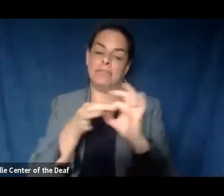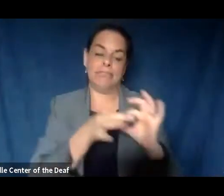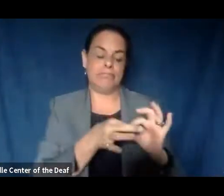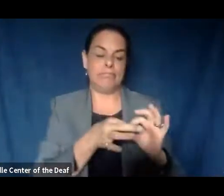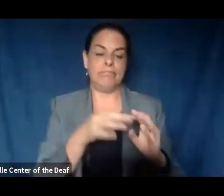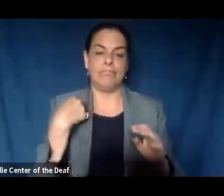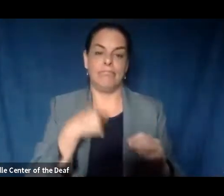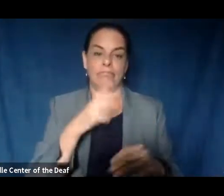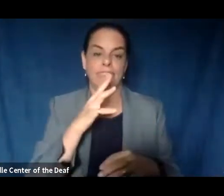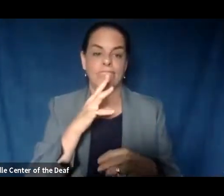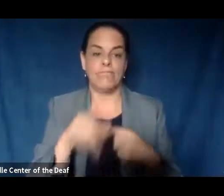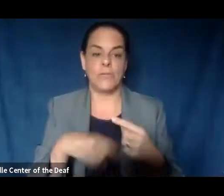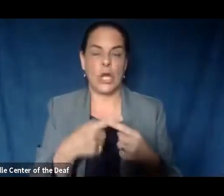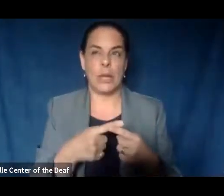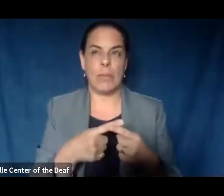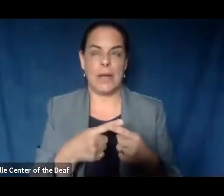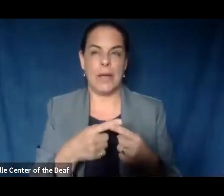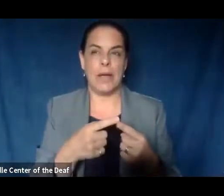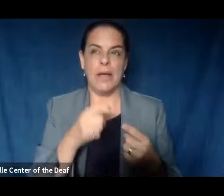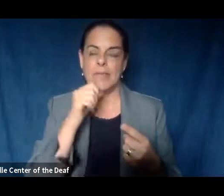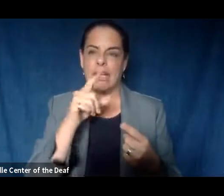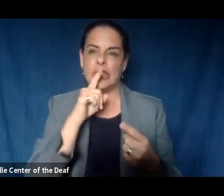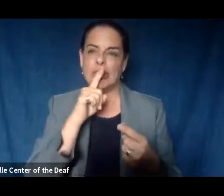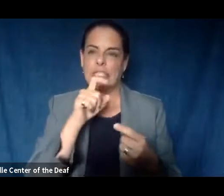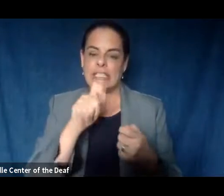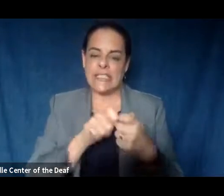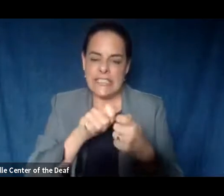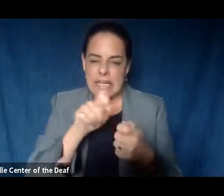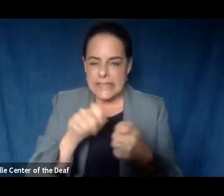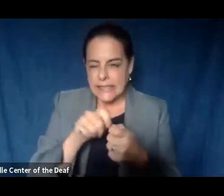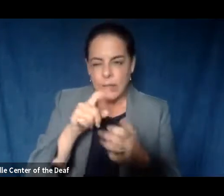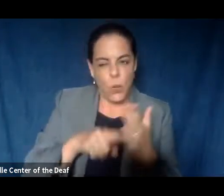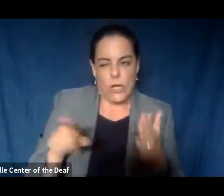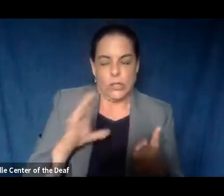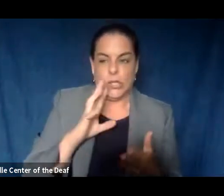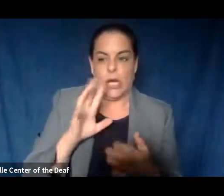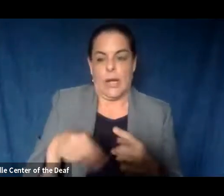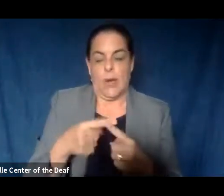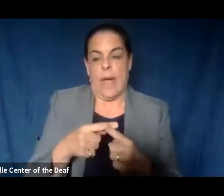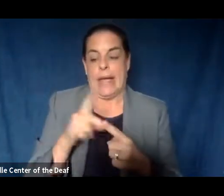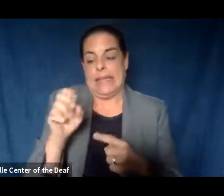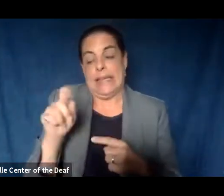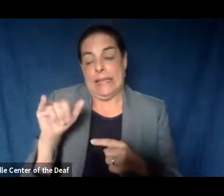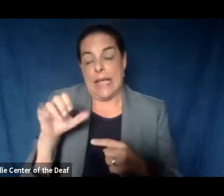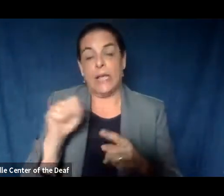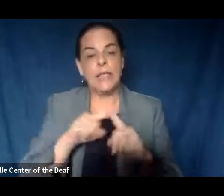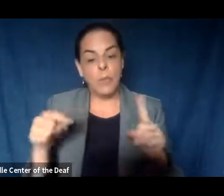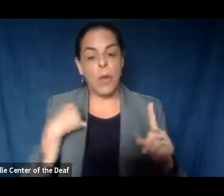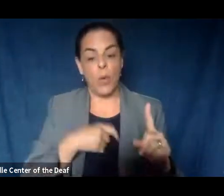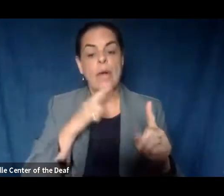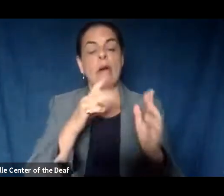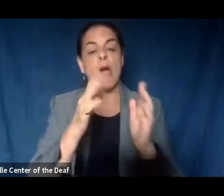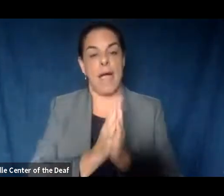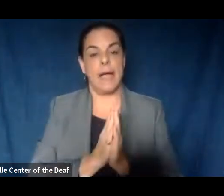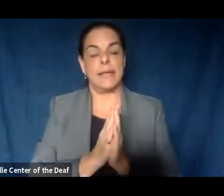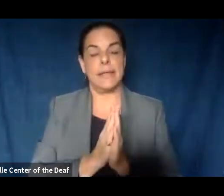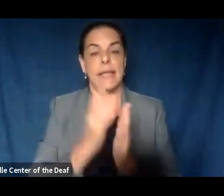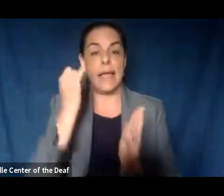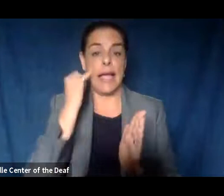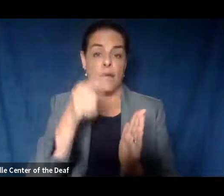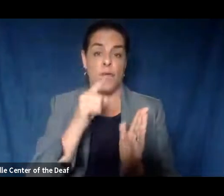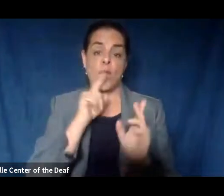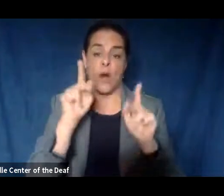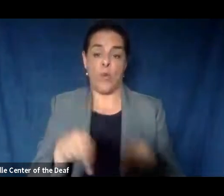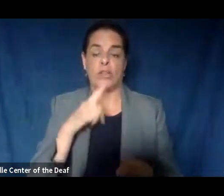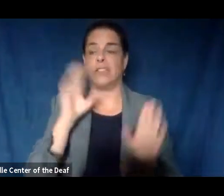talked about. I guess I'm not sure the particulars of what you're referring to. But we're asking, if you are one of those people